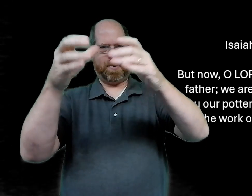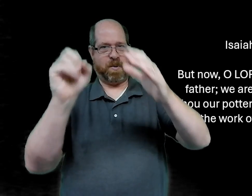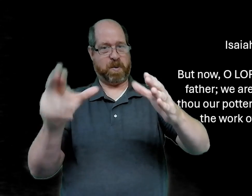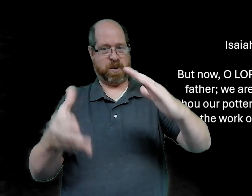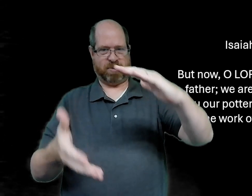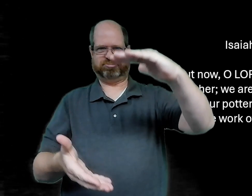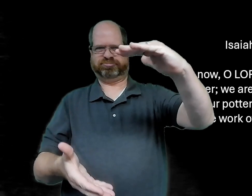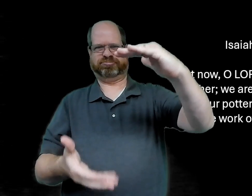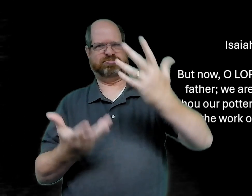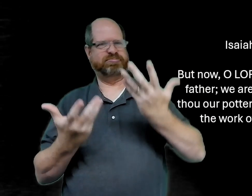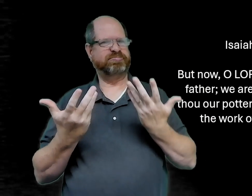vessel